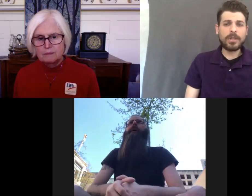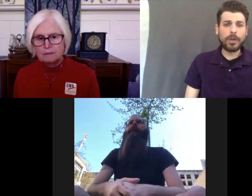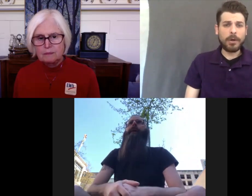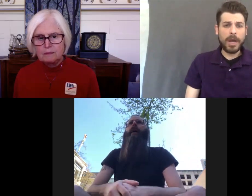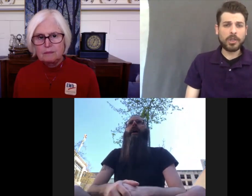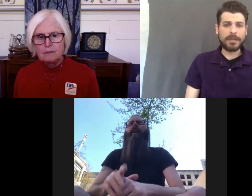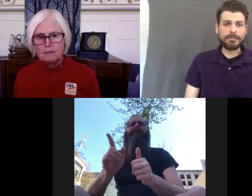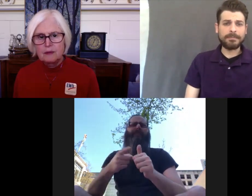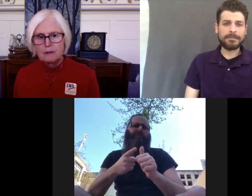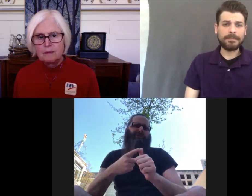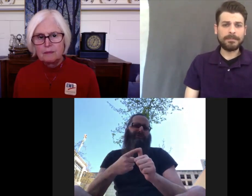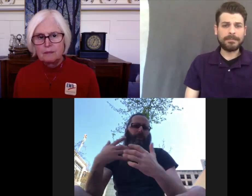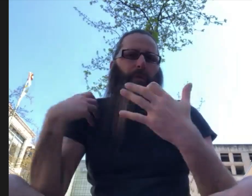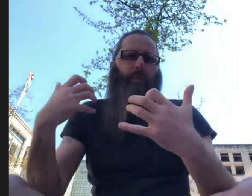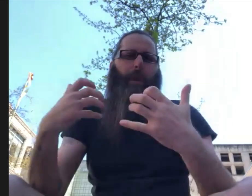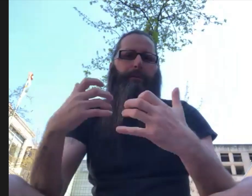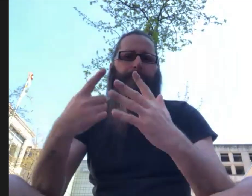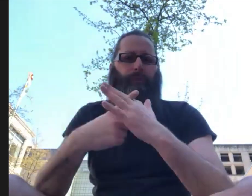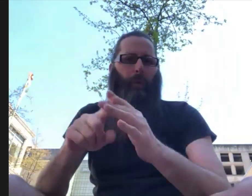This is a great question.